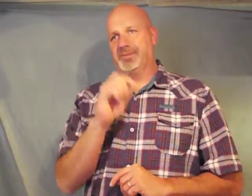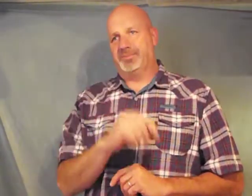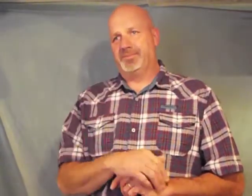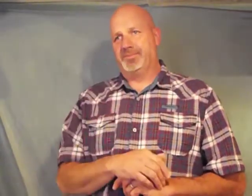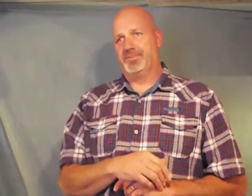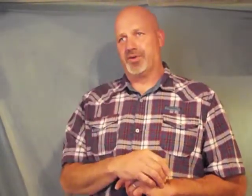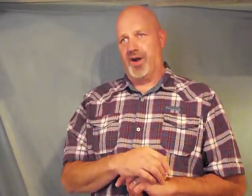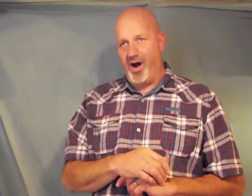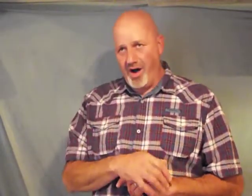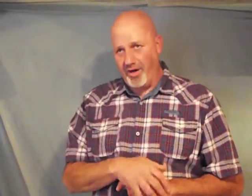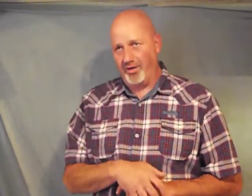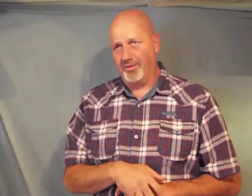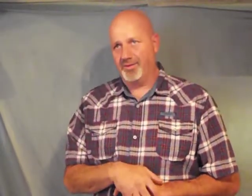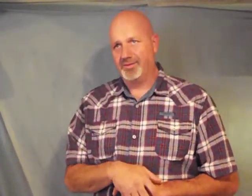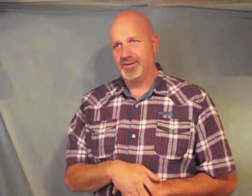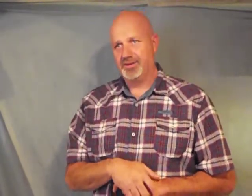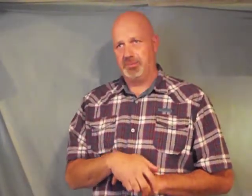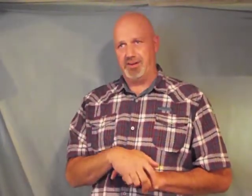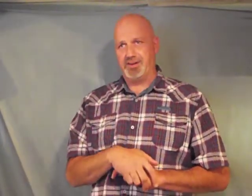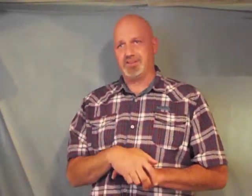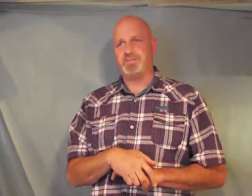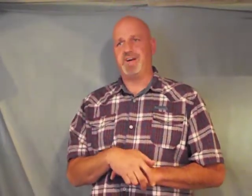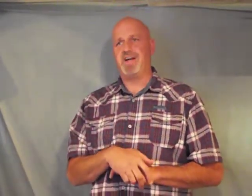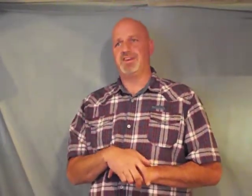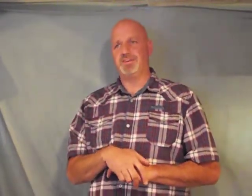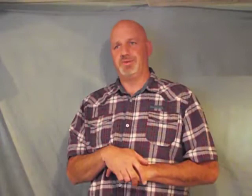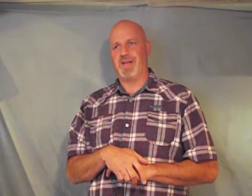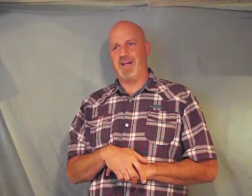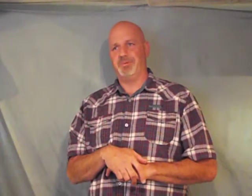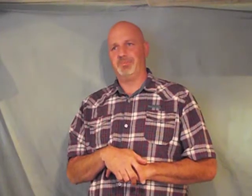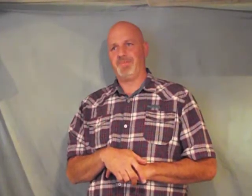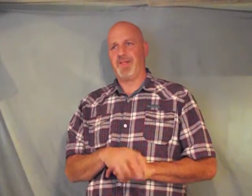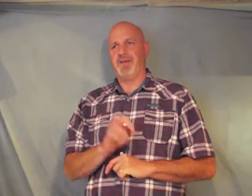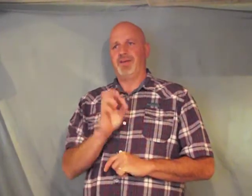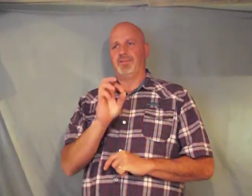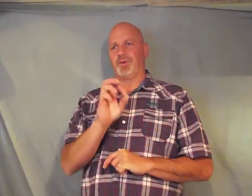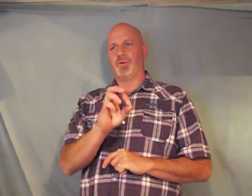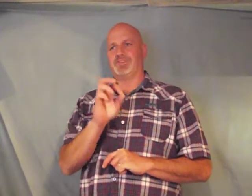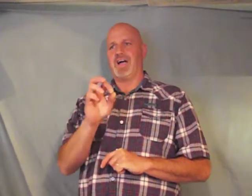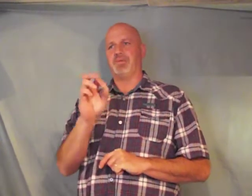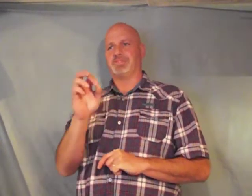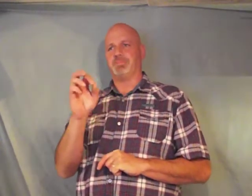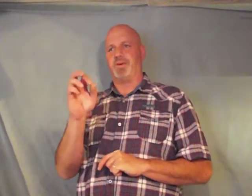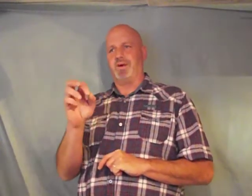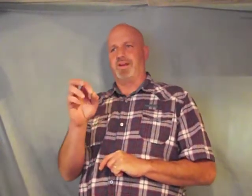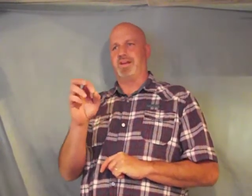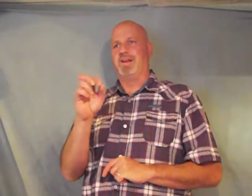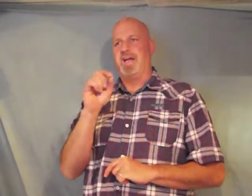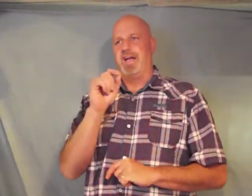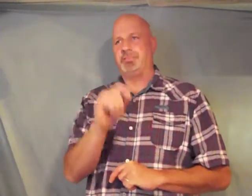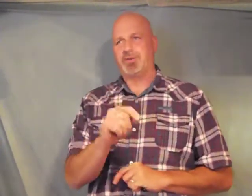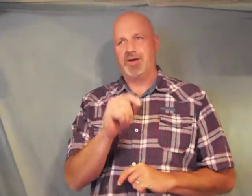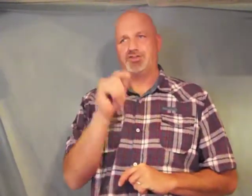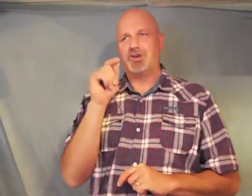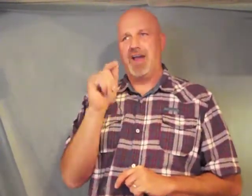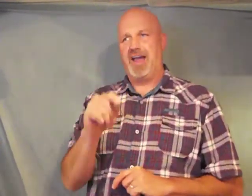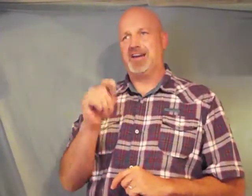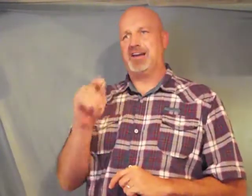for all to be testified in due time for which I was appointed a preacher and an